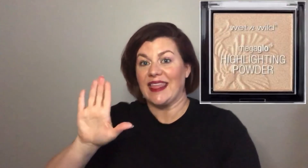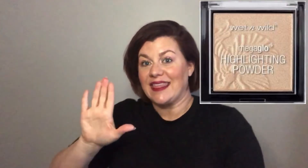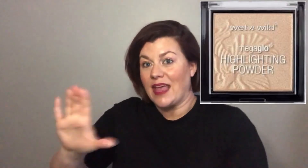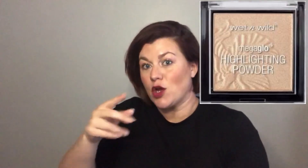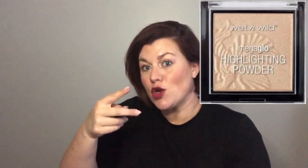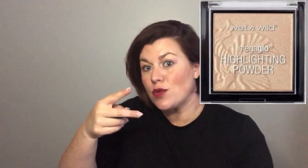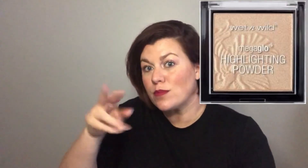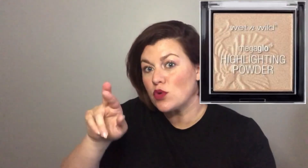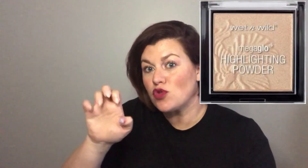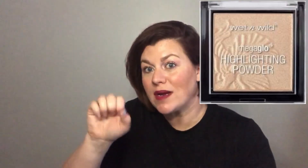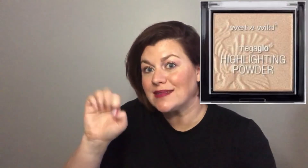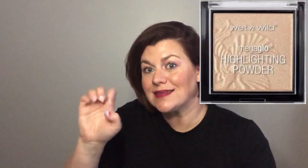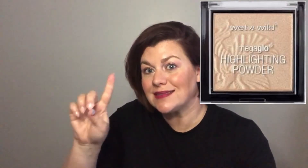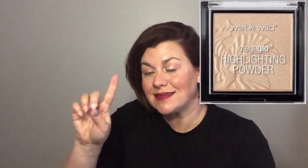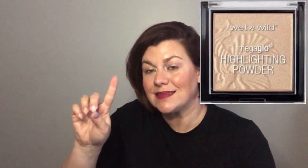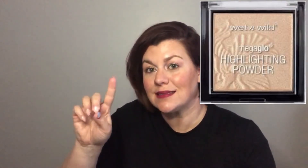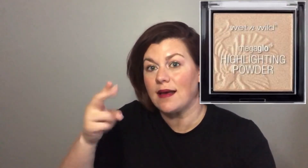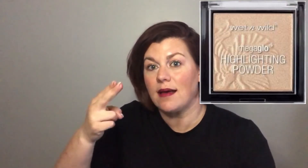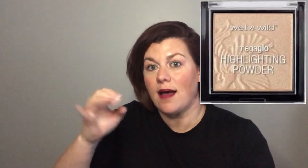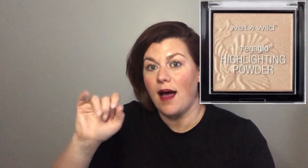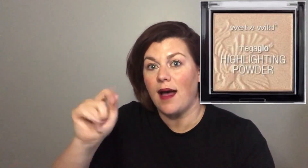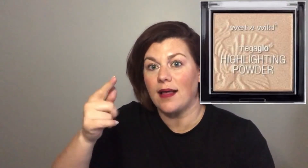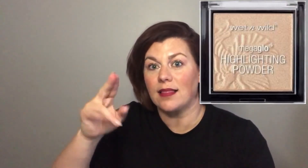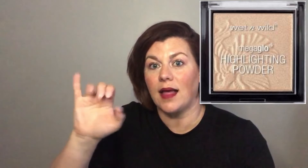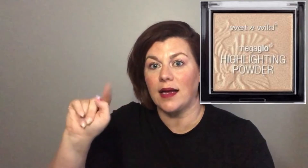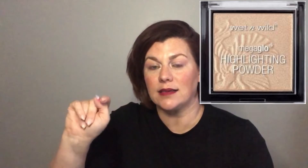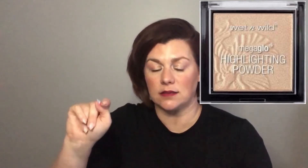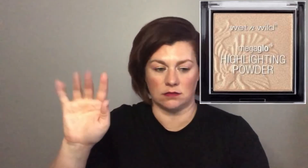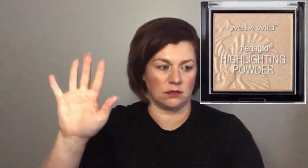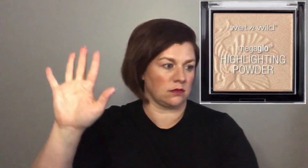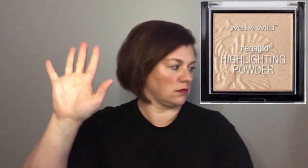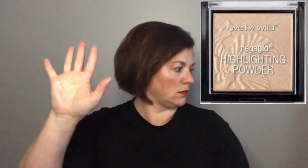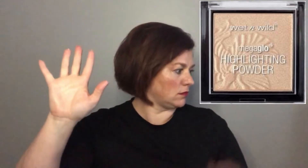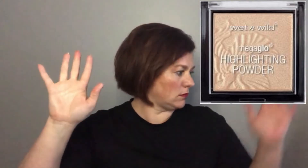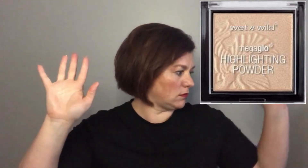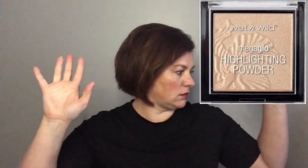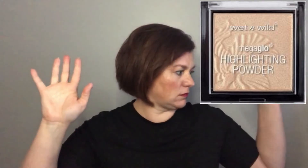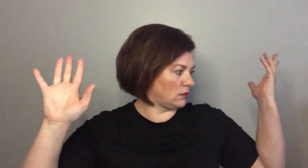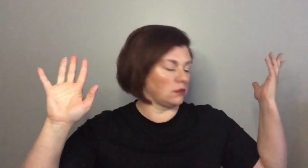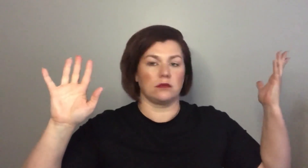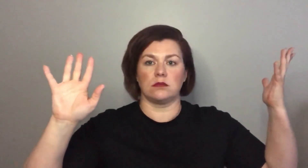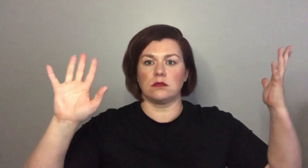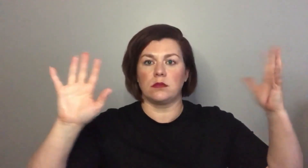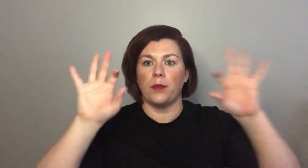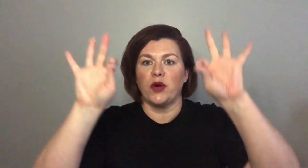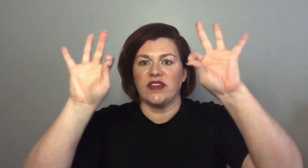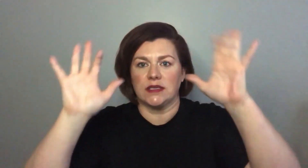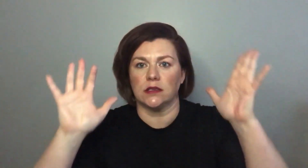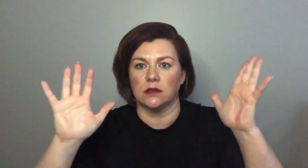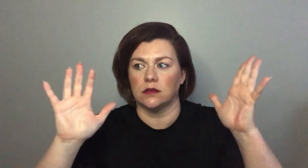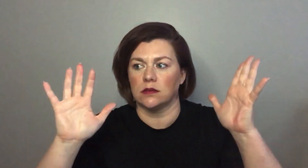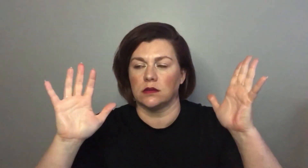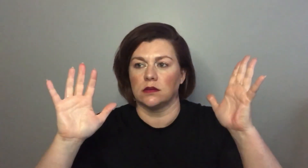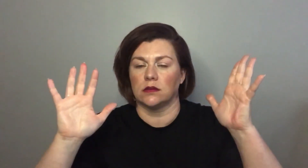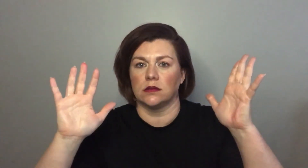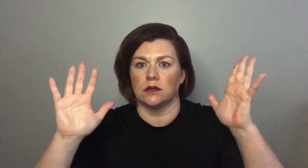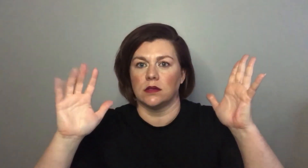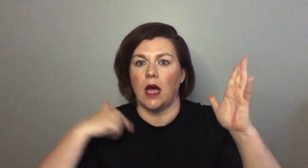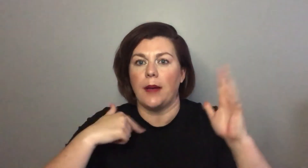have a pressed highlighting powder out of this world out of this world